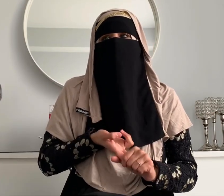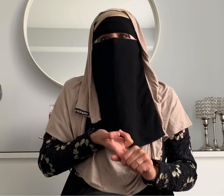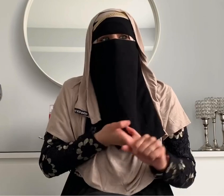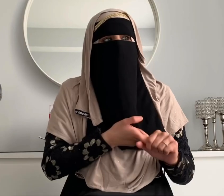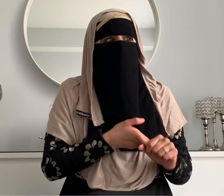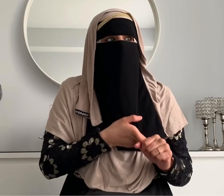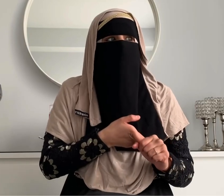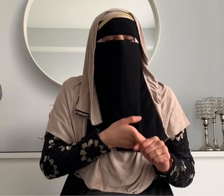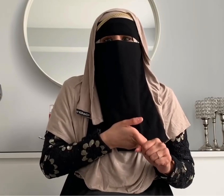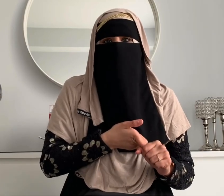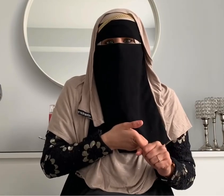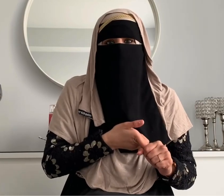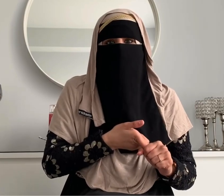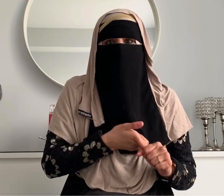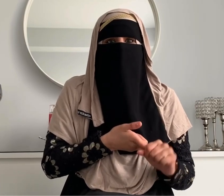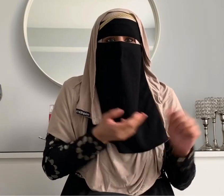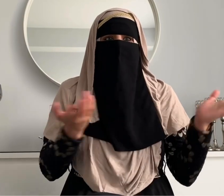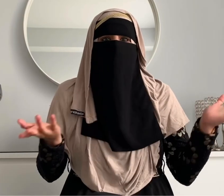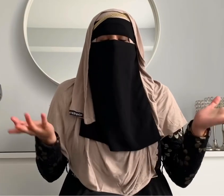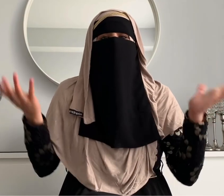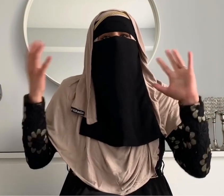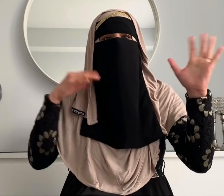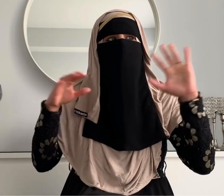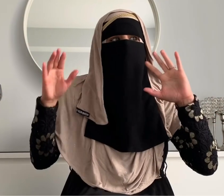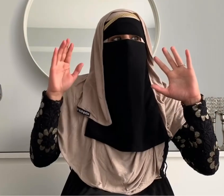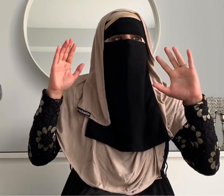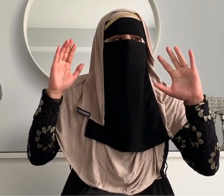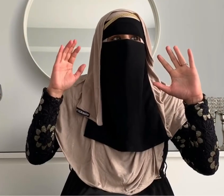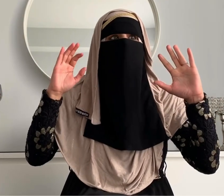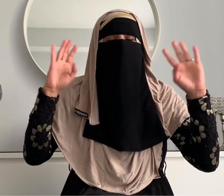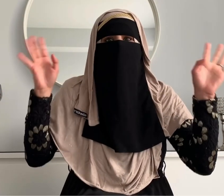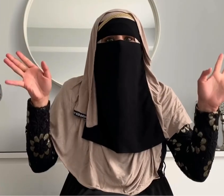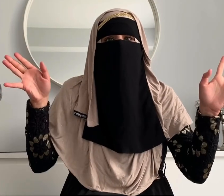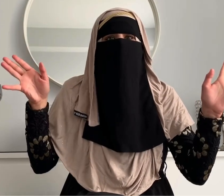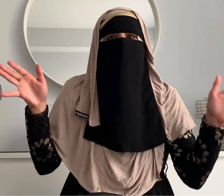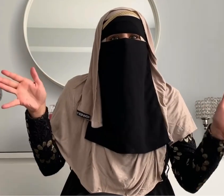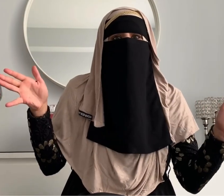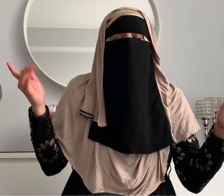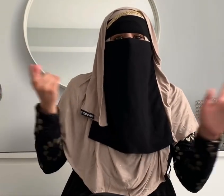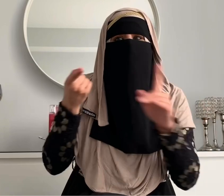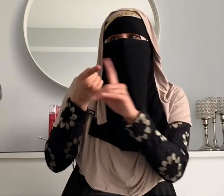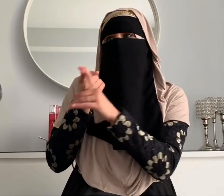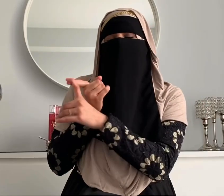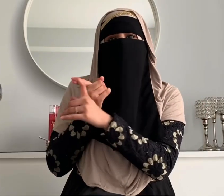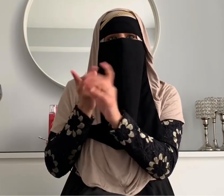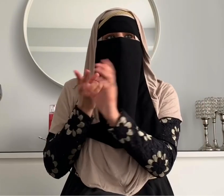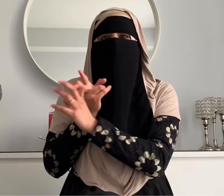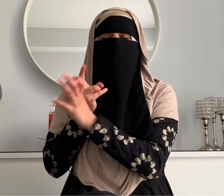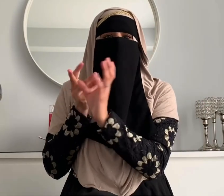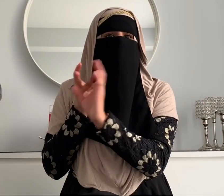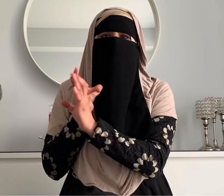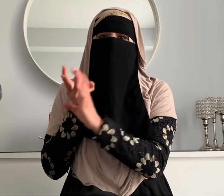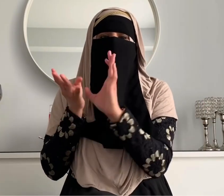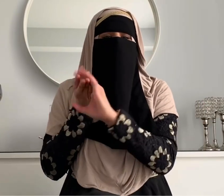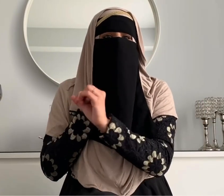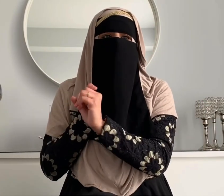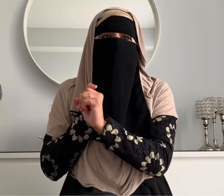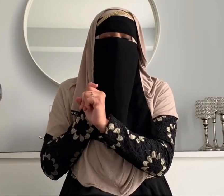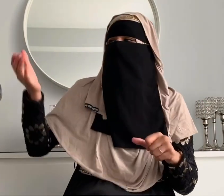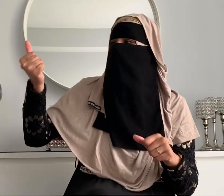my husband does it with gujarati so she gets exposed to like four languages all at once english urdu punjabi gujarati so when i